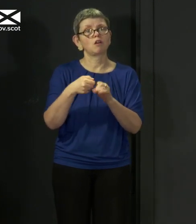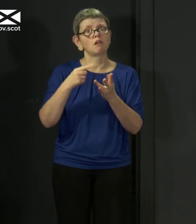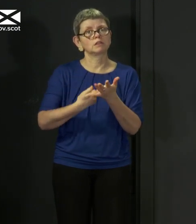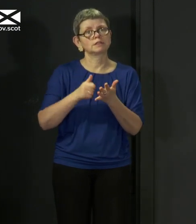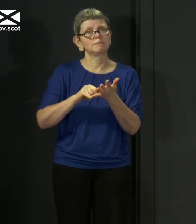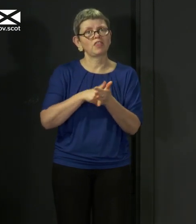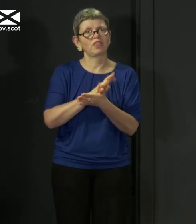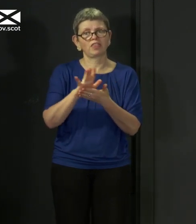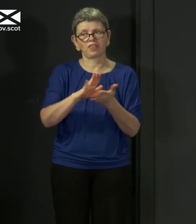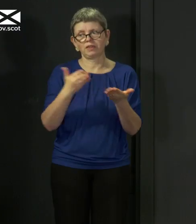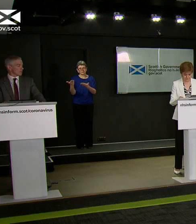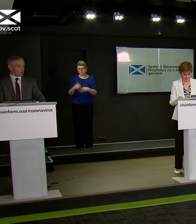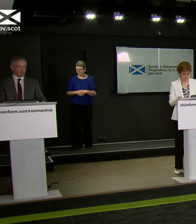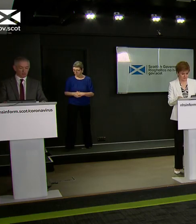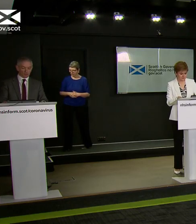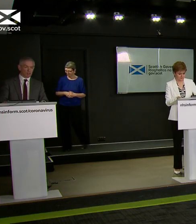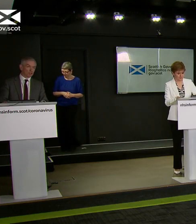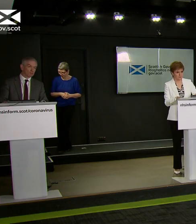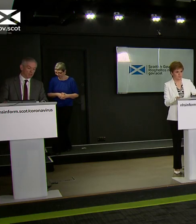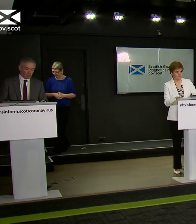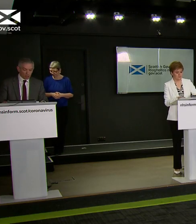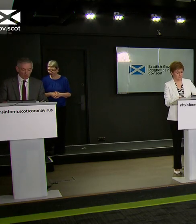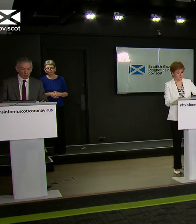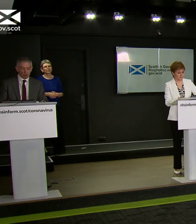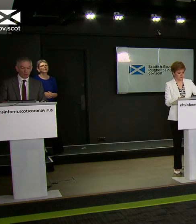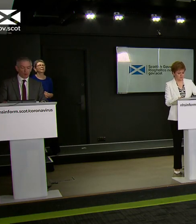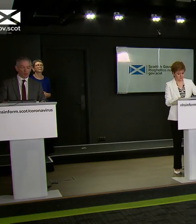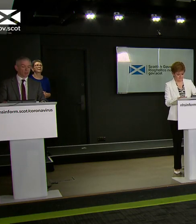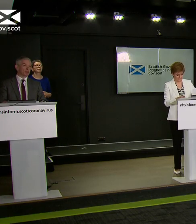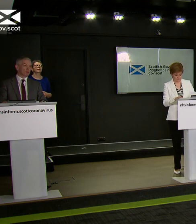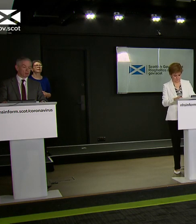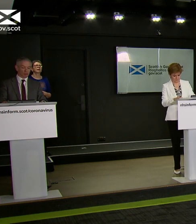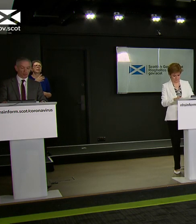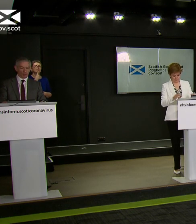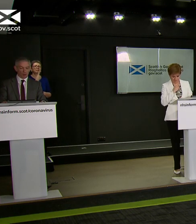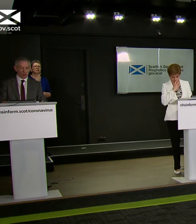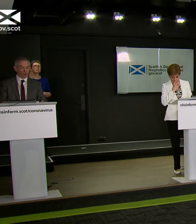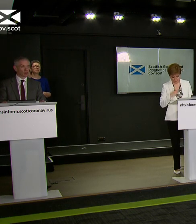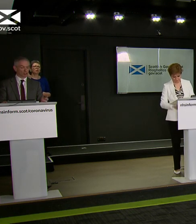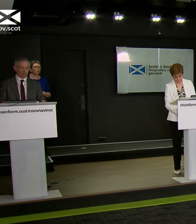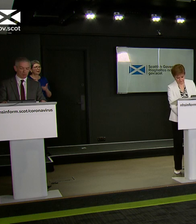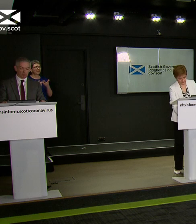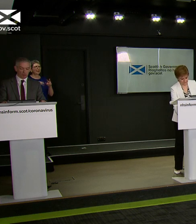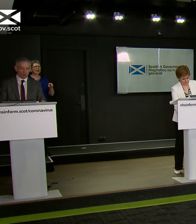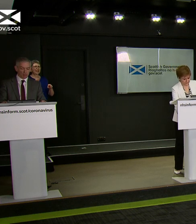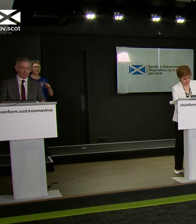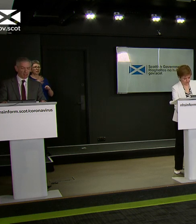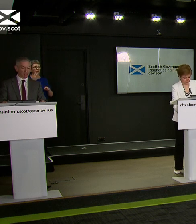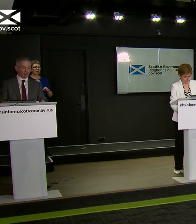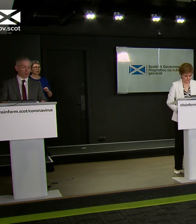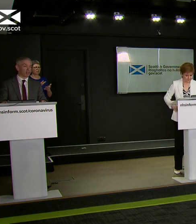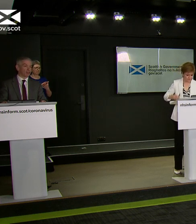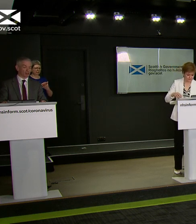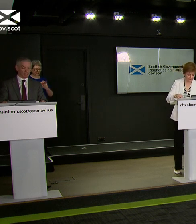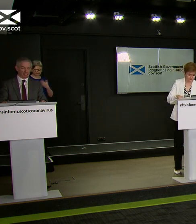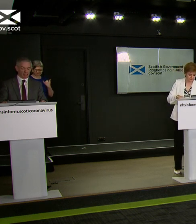Secretary before we move on to questions. Thank you, First Minister. So I've spoken before about the need for people to come forward with urgent symptoms so that they get the